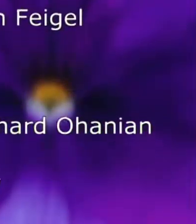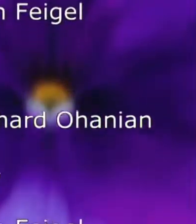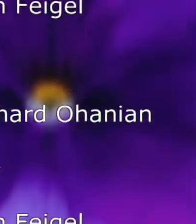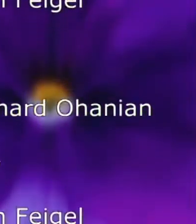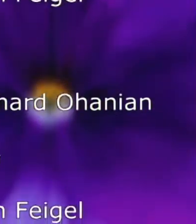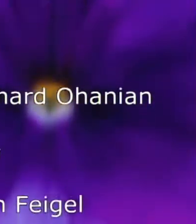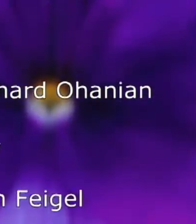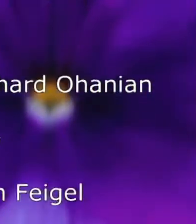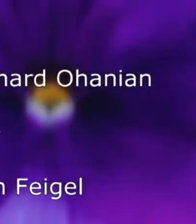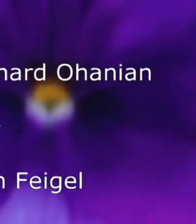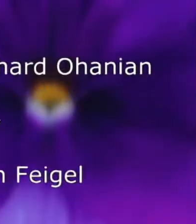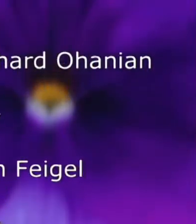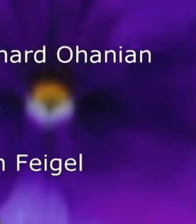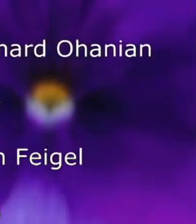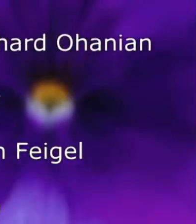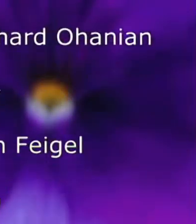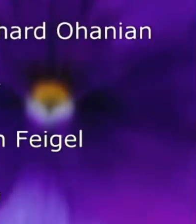This was and